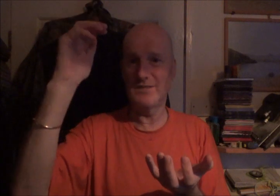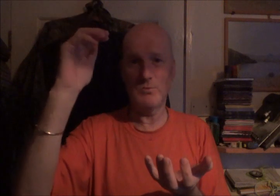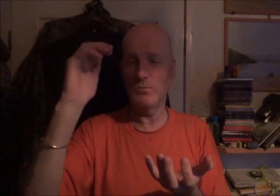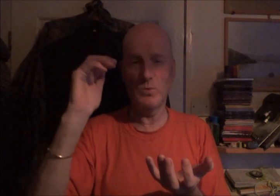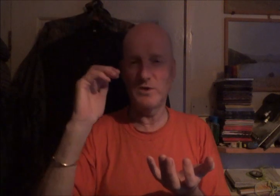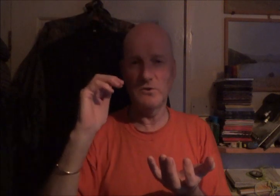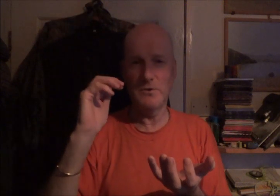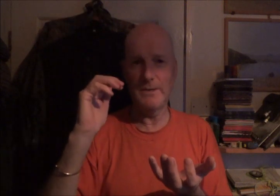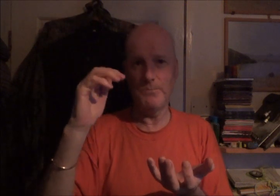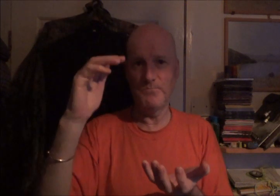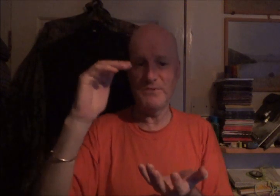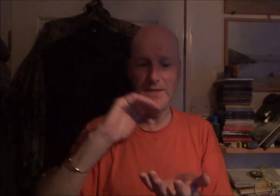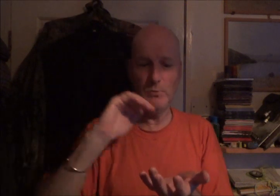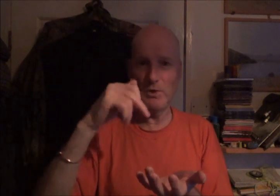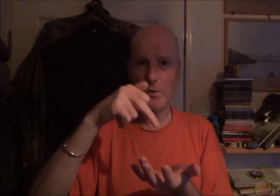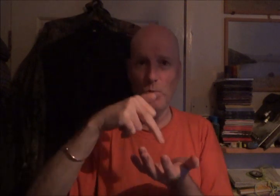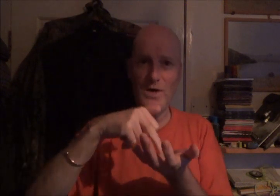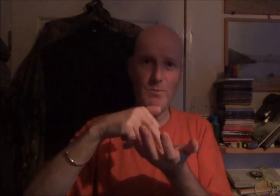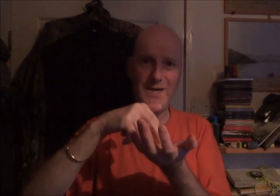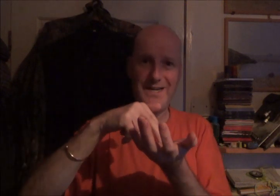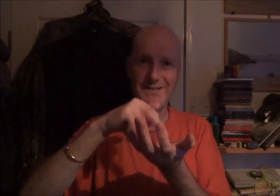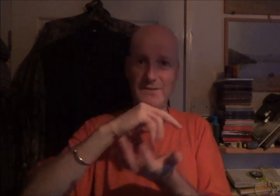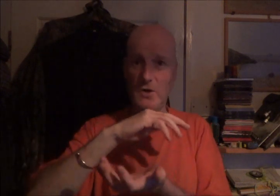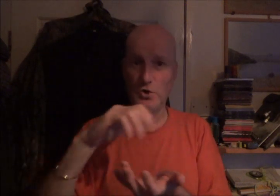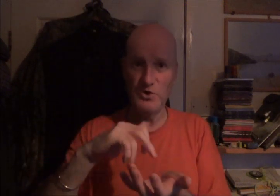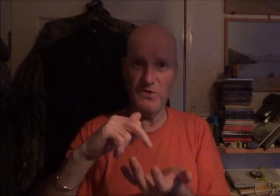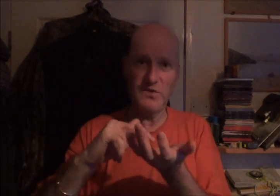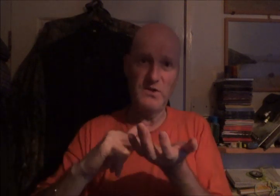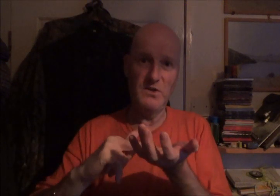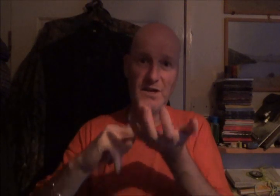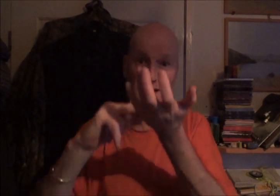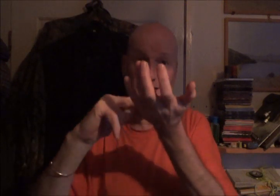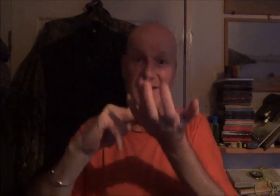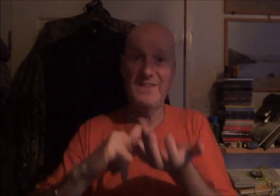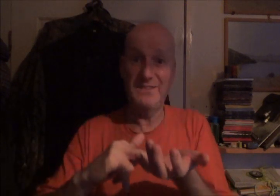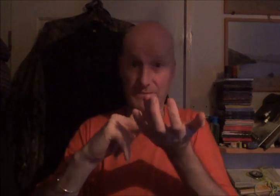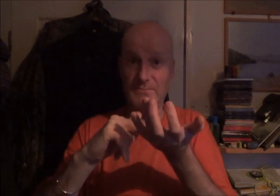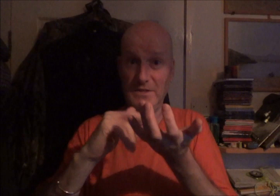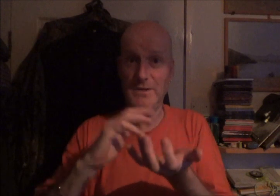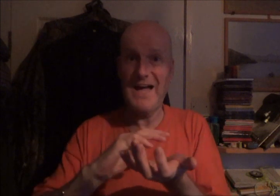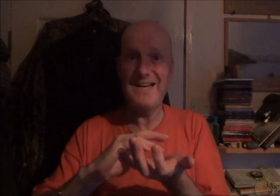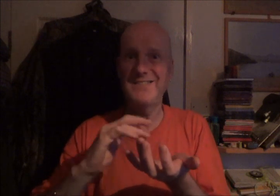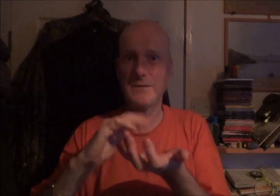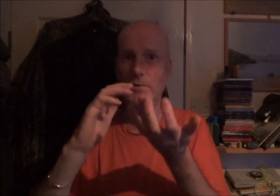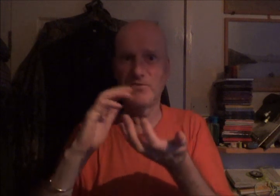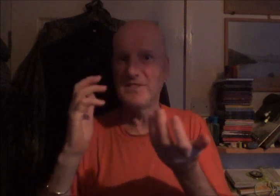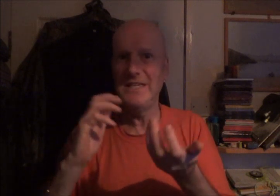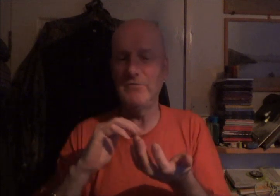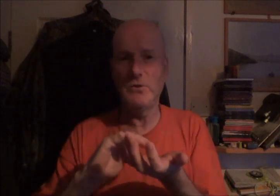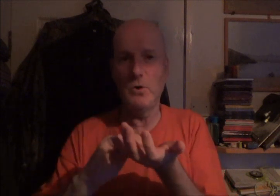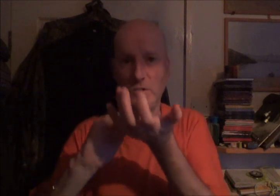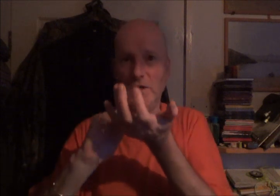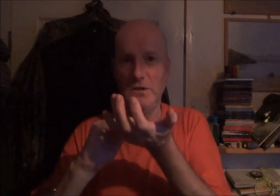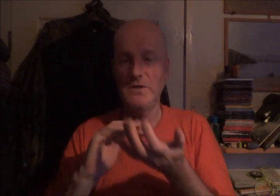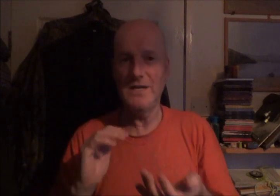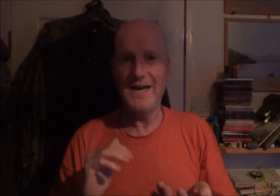That's what it's all about. It'll work out where you are on Earth. And the height above sea level or your